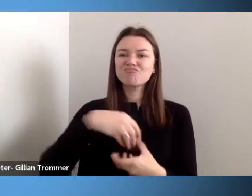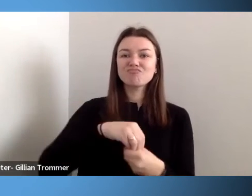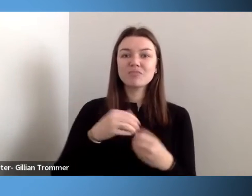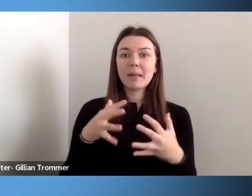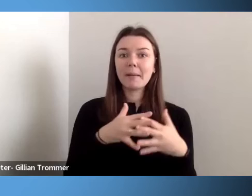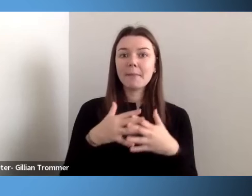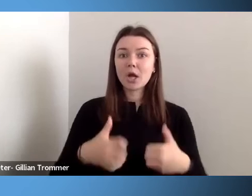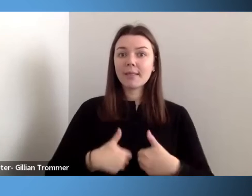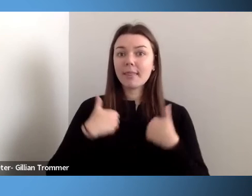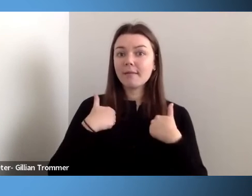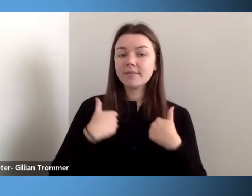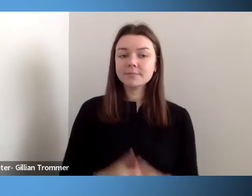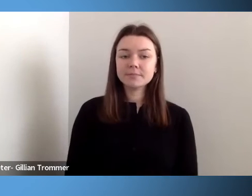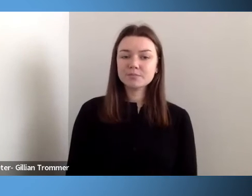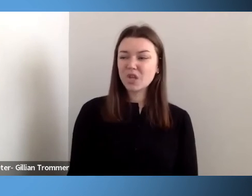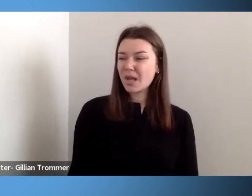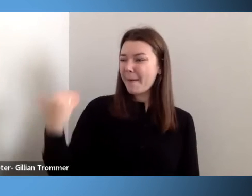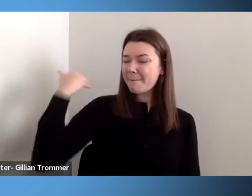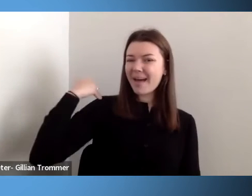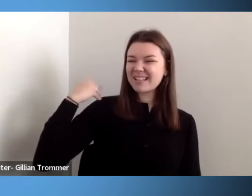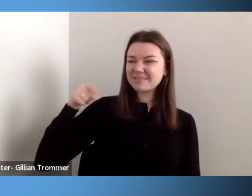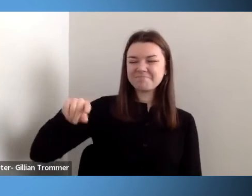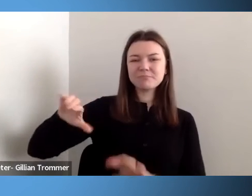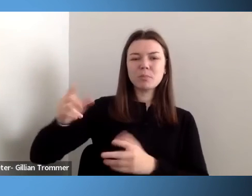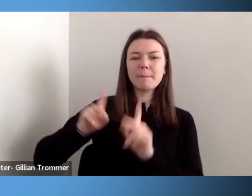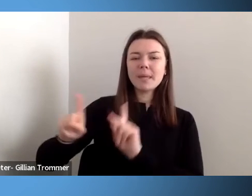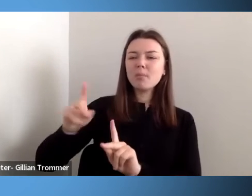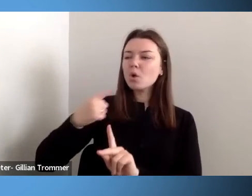they were told they were less able.